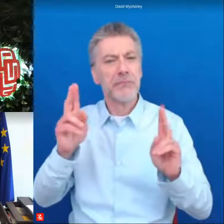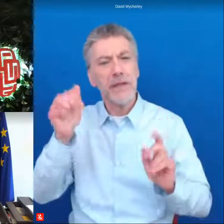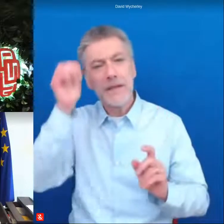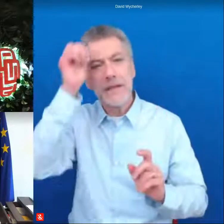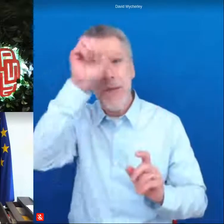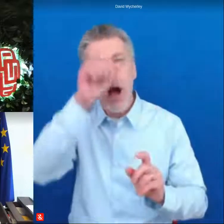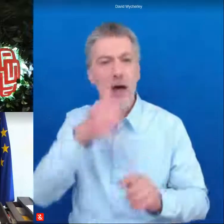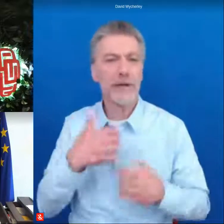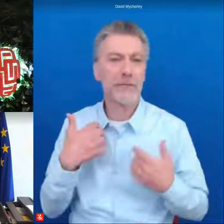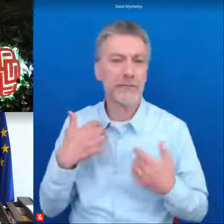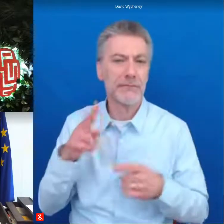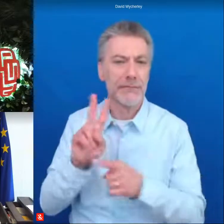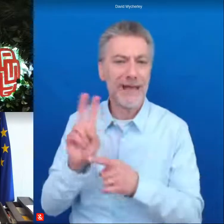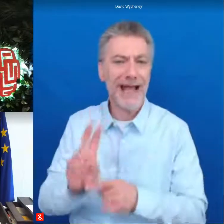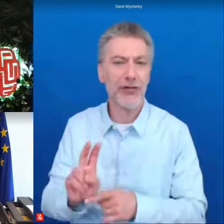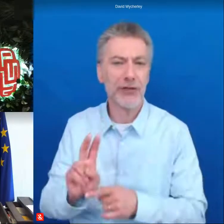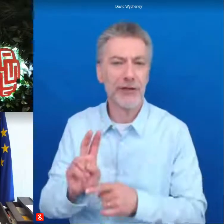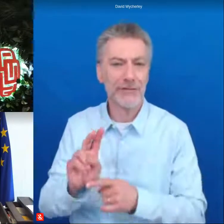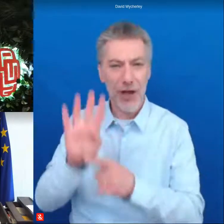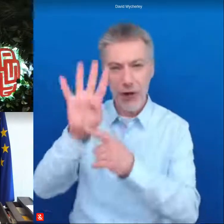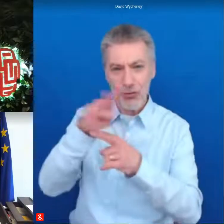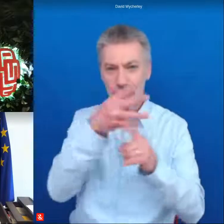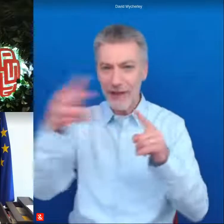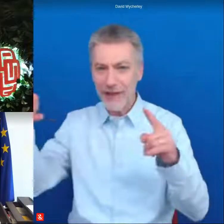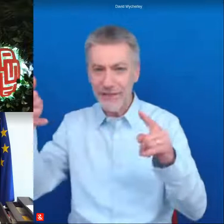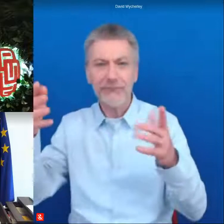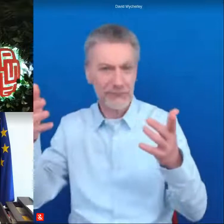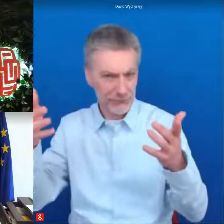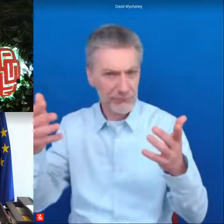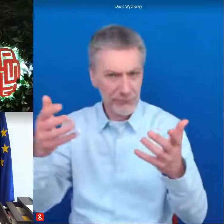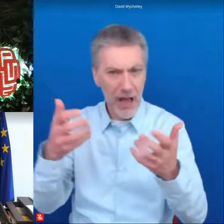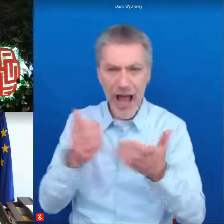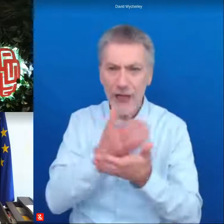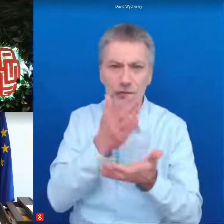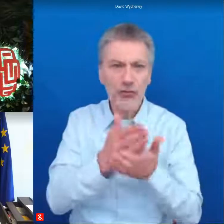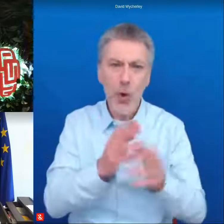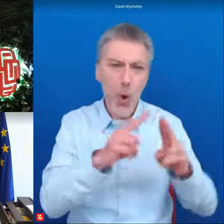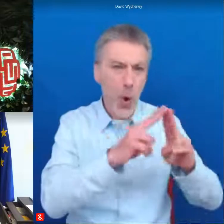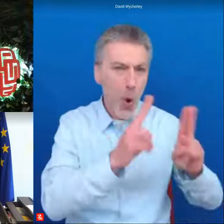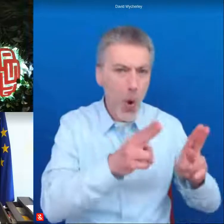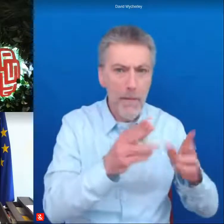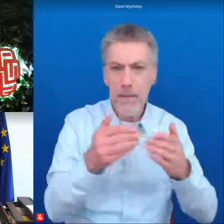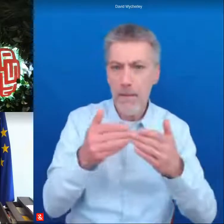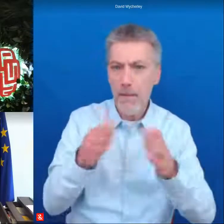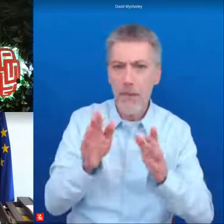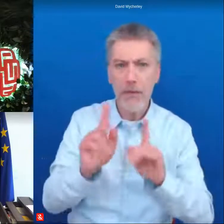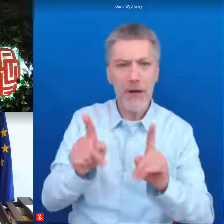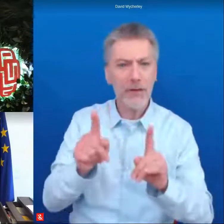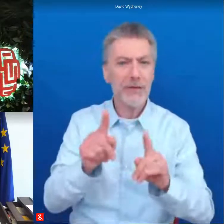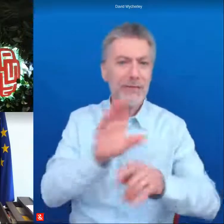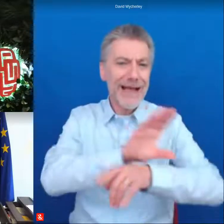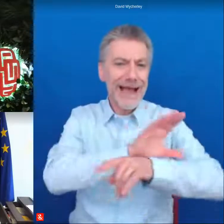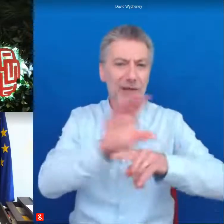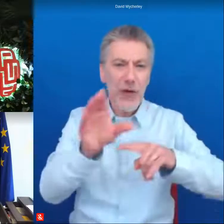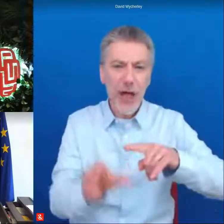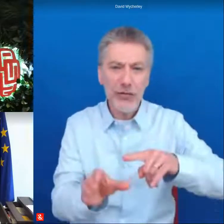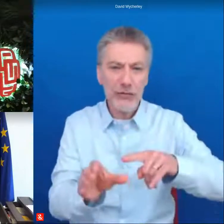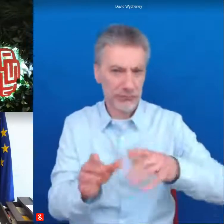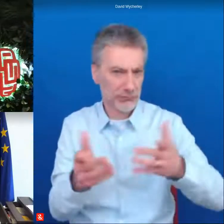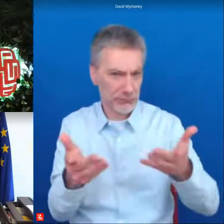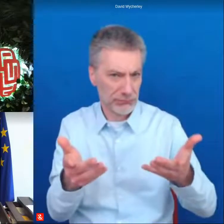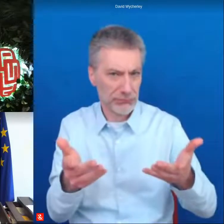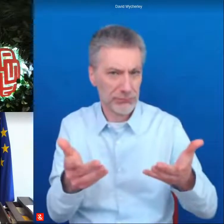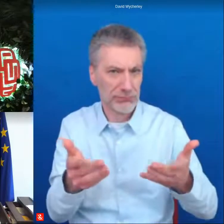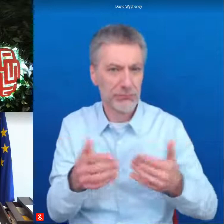support for the renovation wave ensuring that the homes and public buildings are insulated tackling